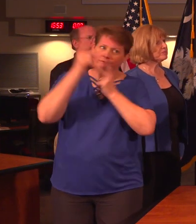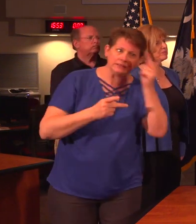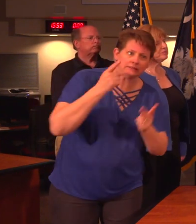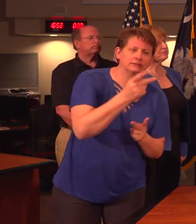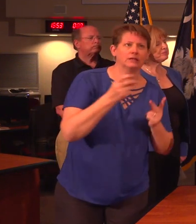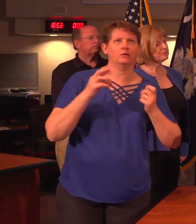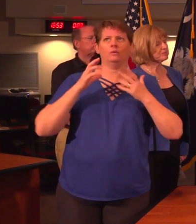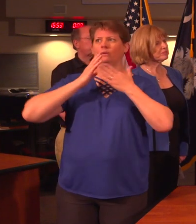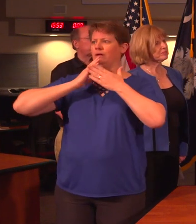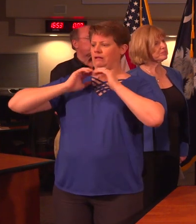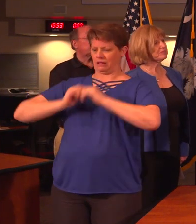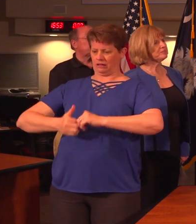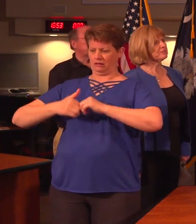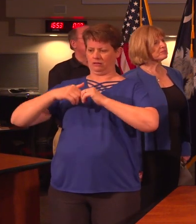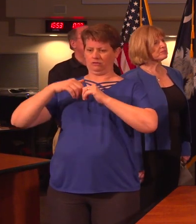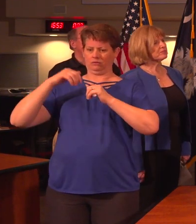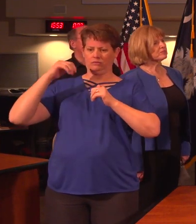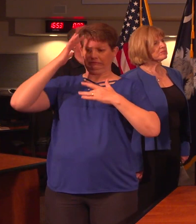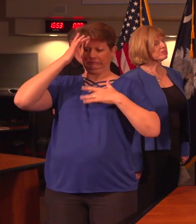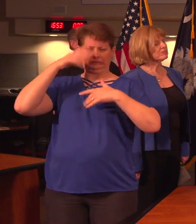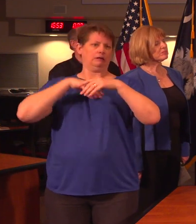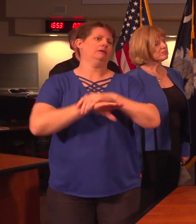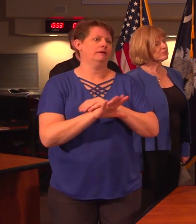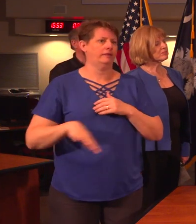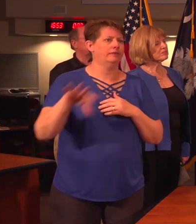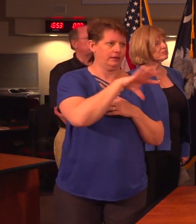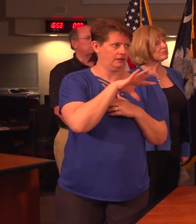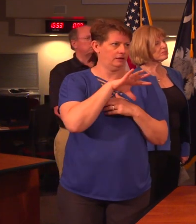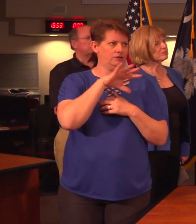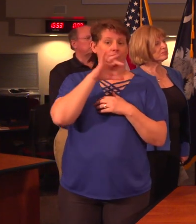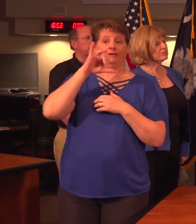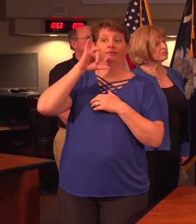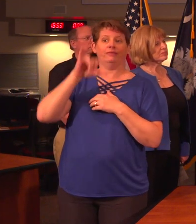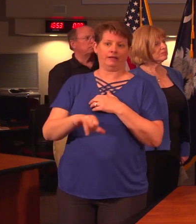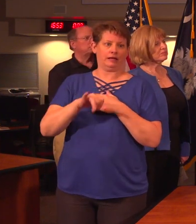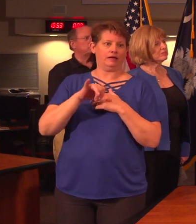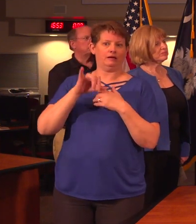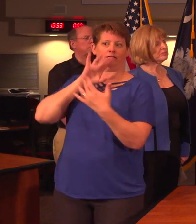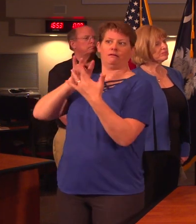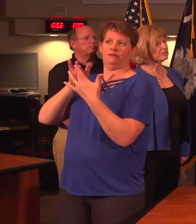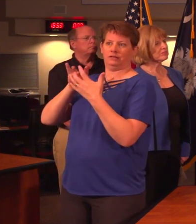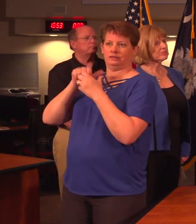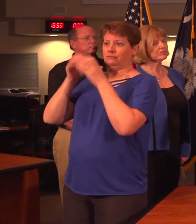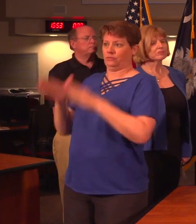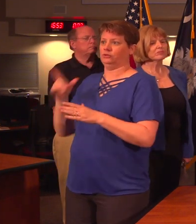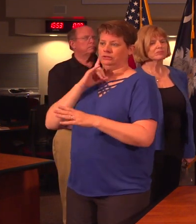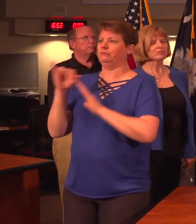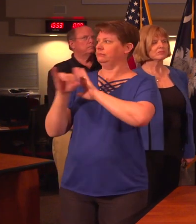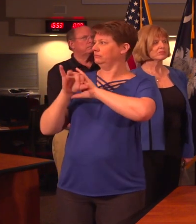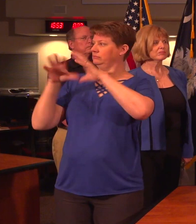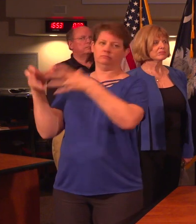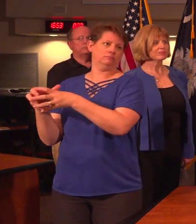the introduction into the nursing home facility. And the close contacts of that individual have been identified and are being isolated. Dr. Bell,